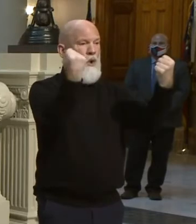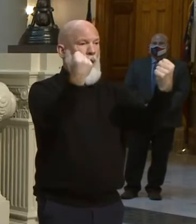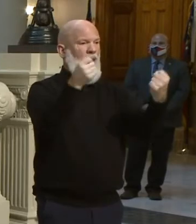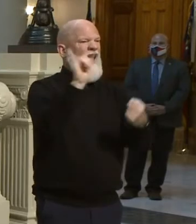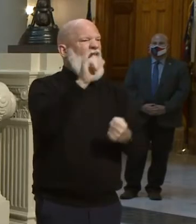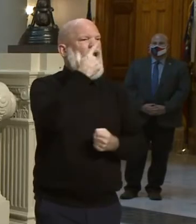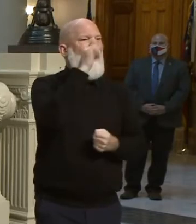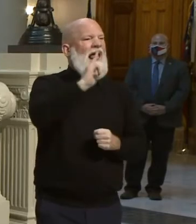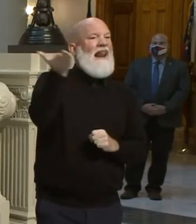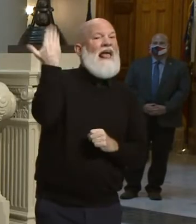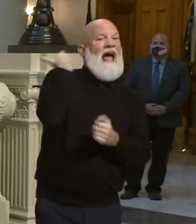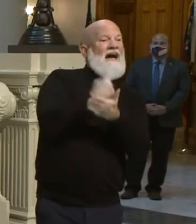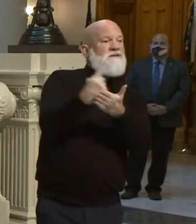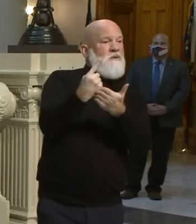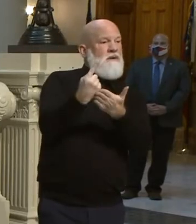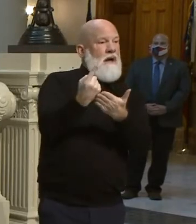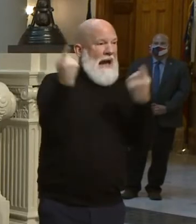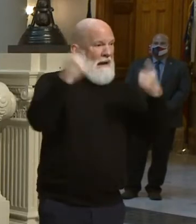period.